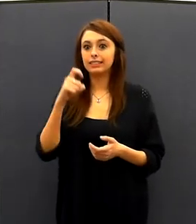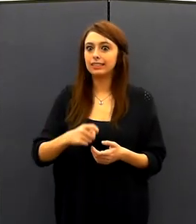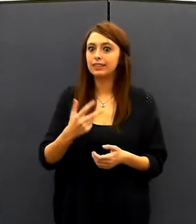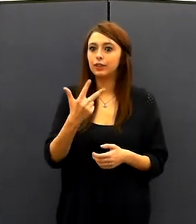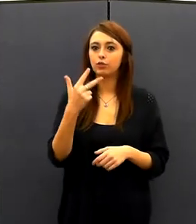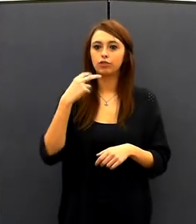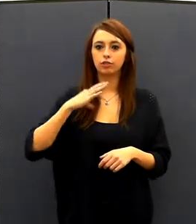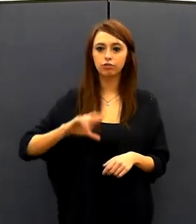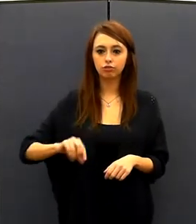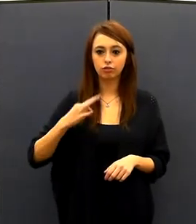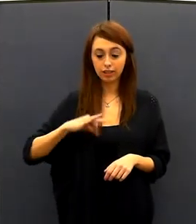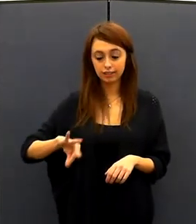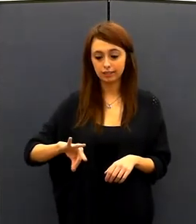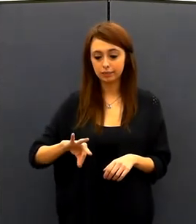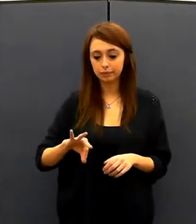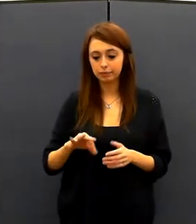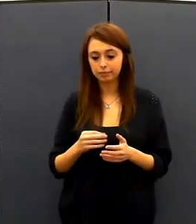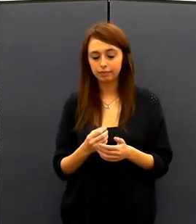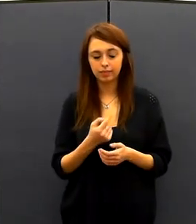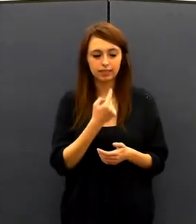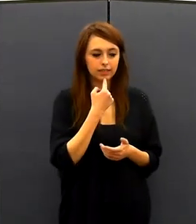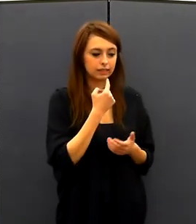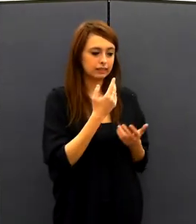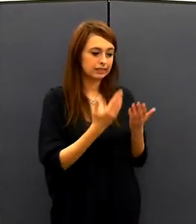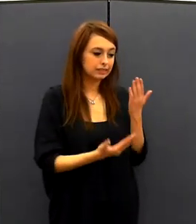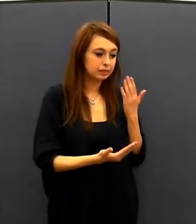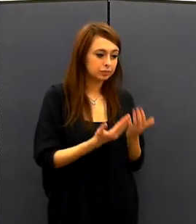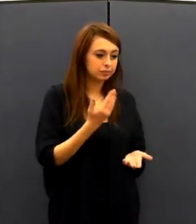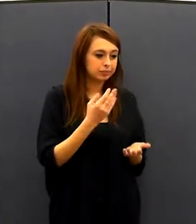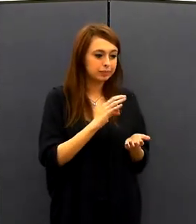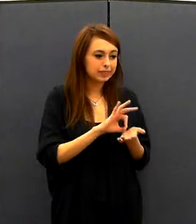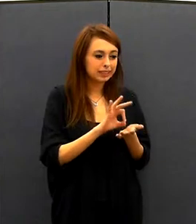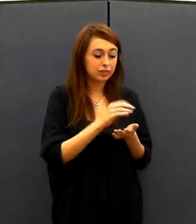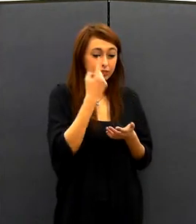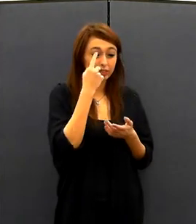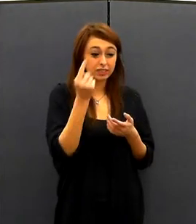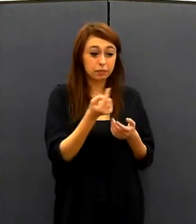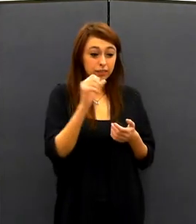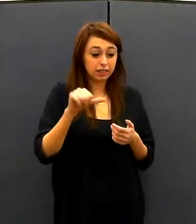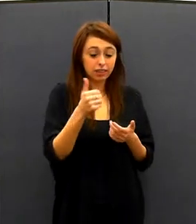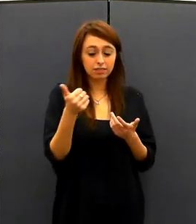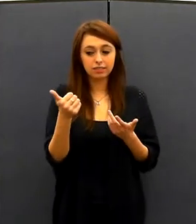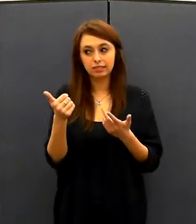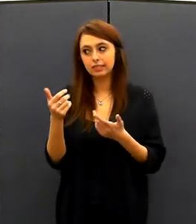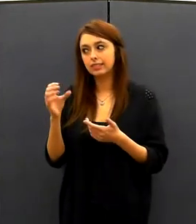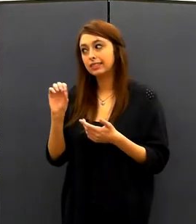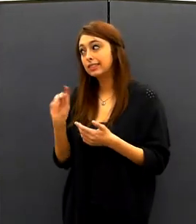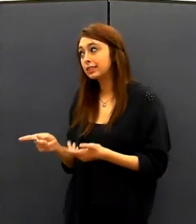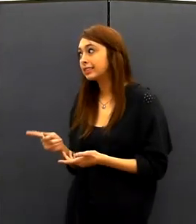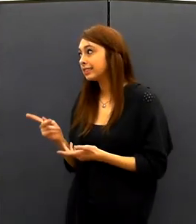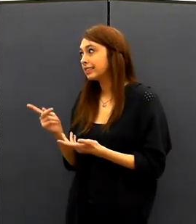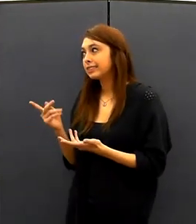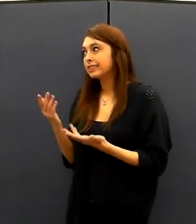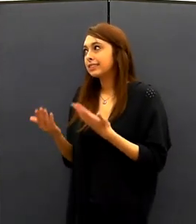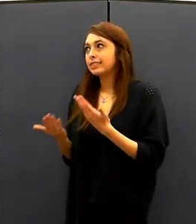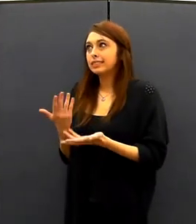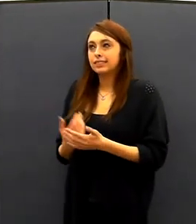So he says, well, maybe it will account for somewhere else. So I said, okay, I'm just hoping that everything works out. He seemed really, you know,